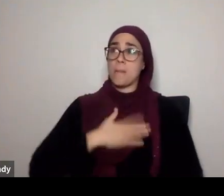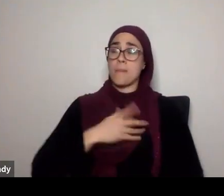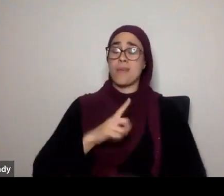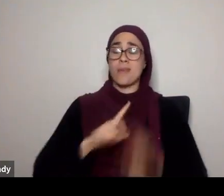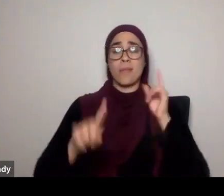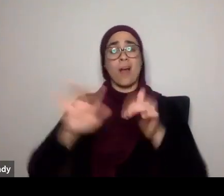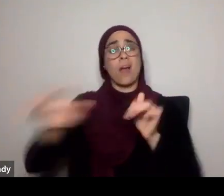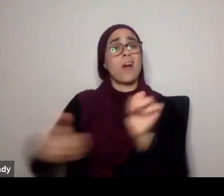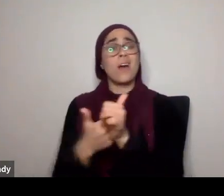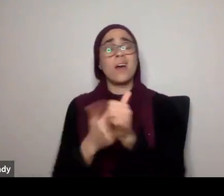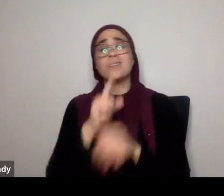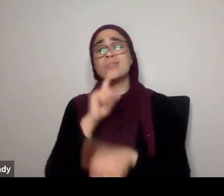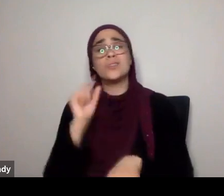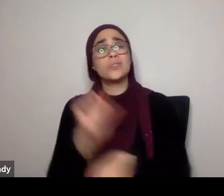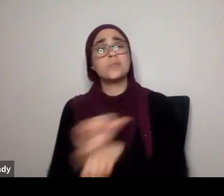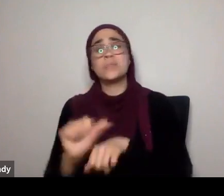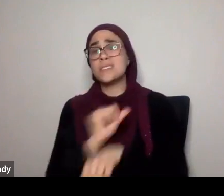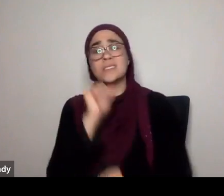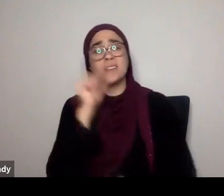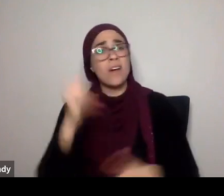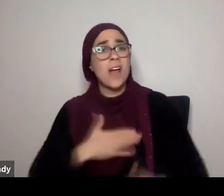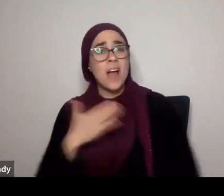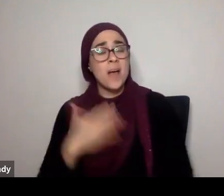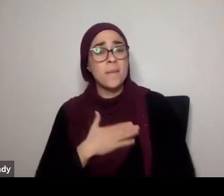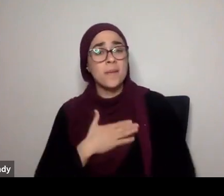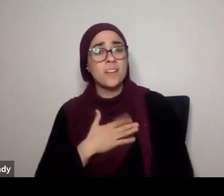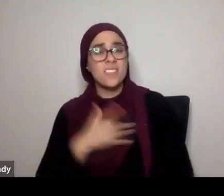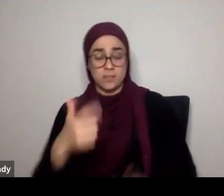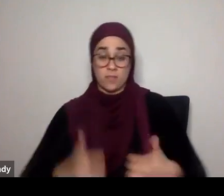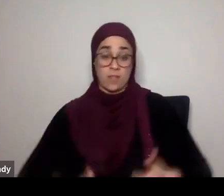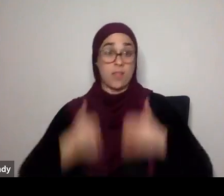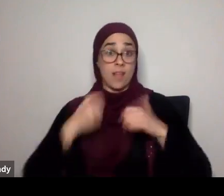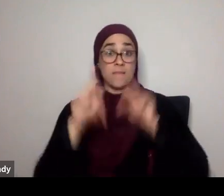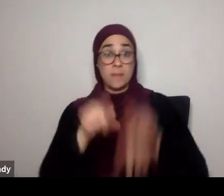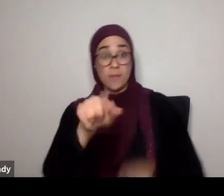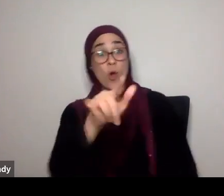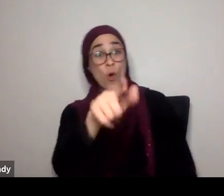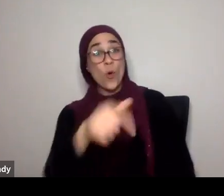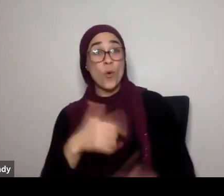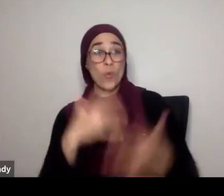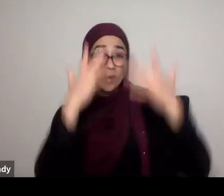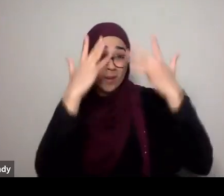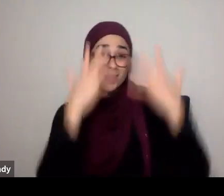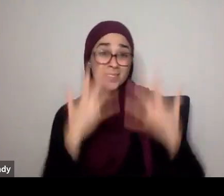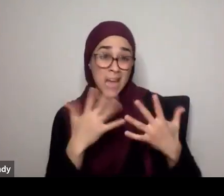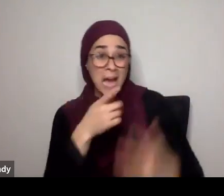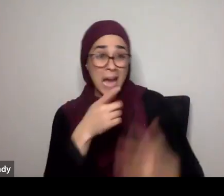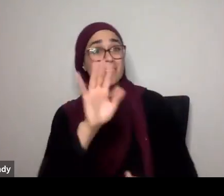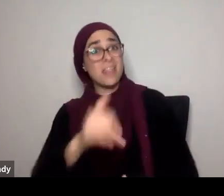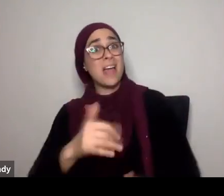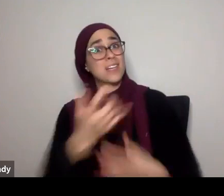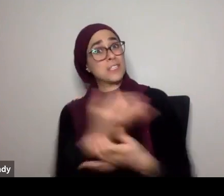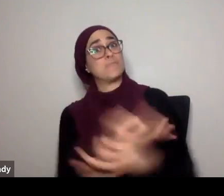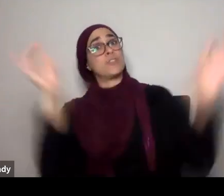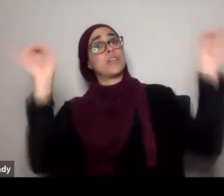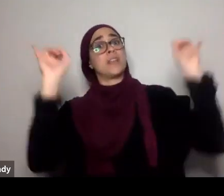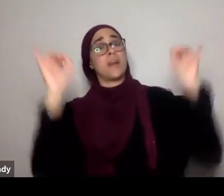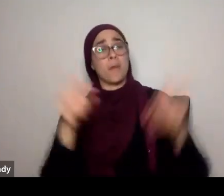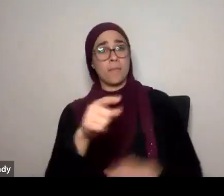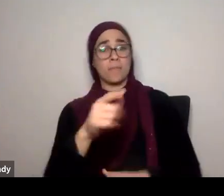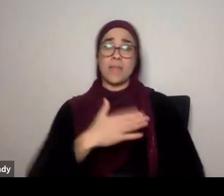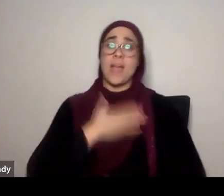right, the misery that I have in dunya, people might actually, get me to be convinced, that that misery, is happiness, is freedom, that misery is